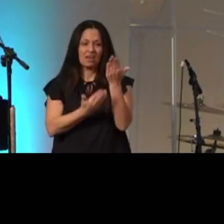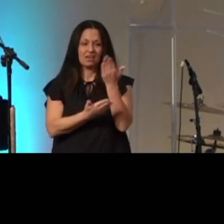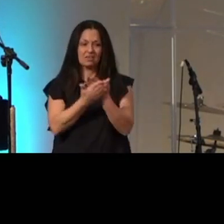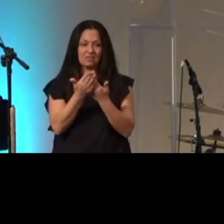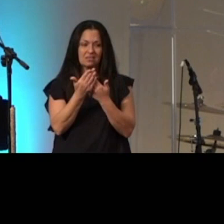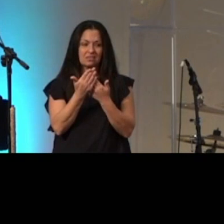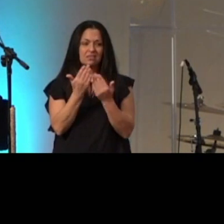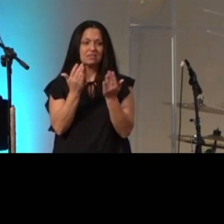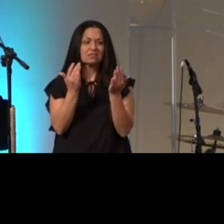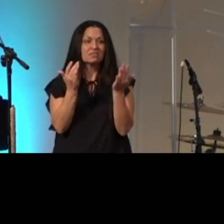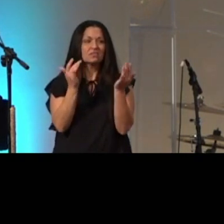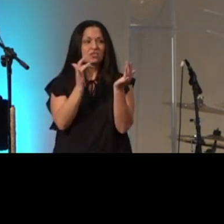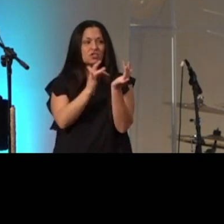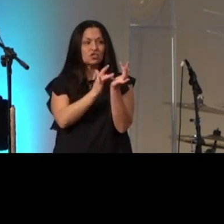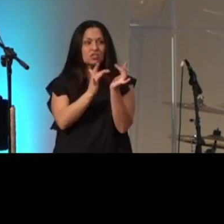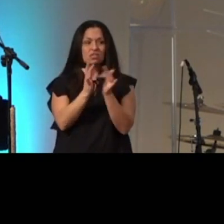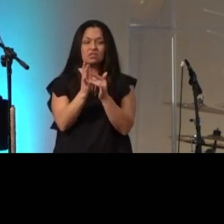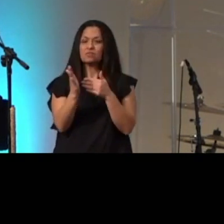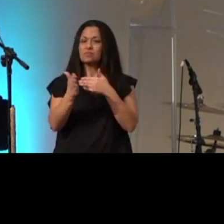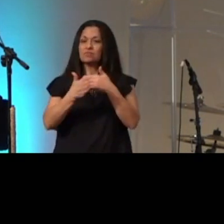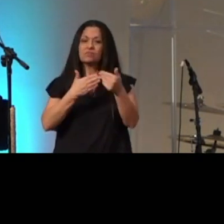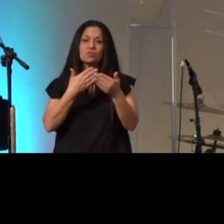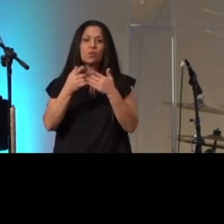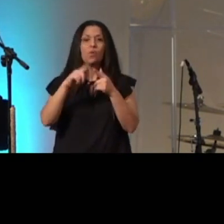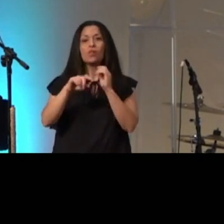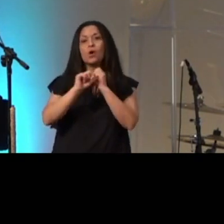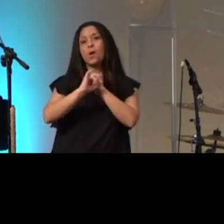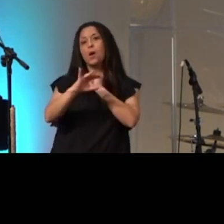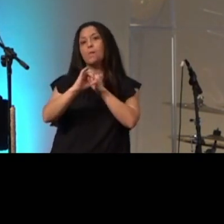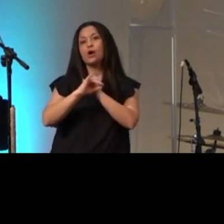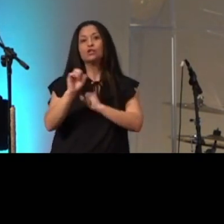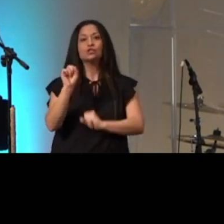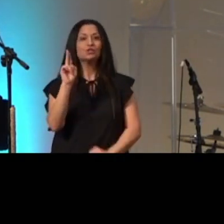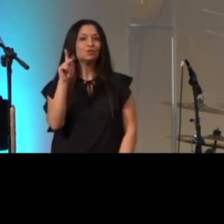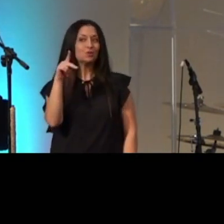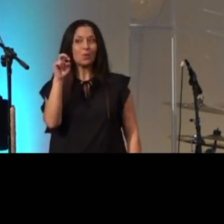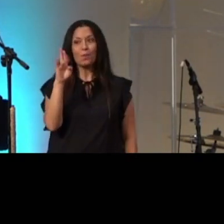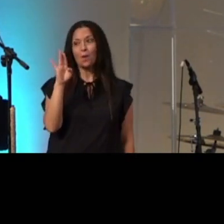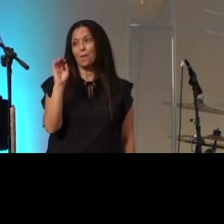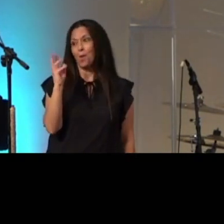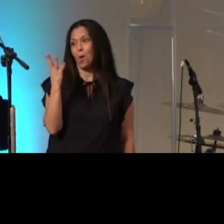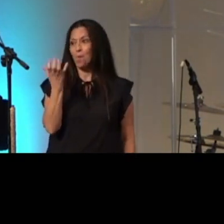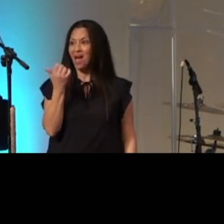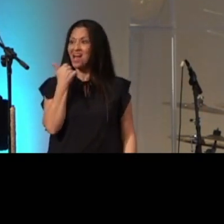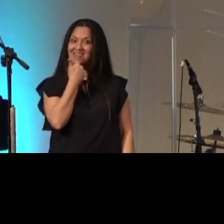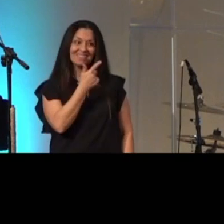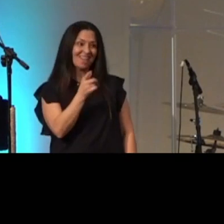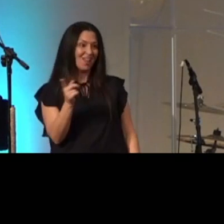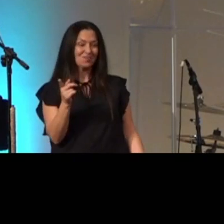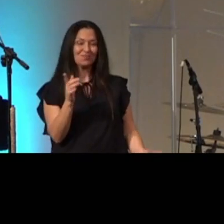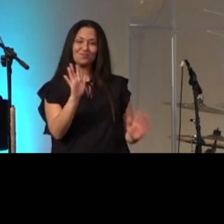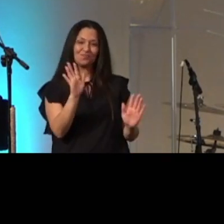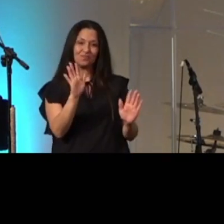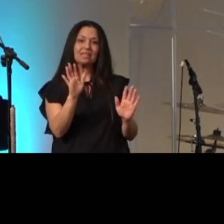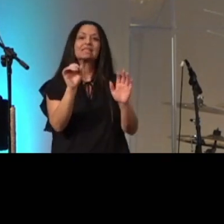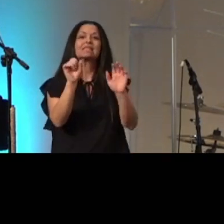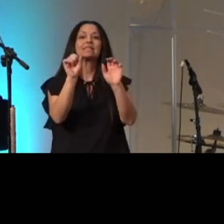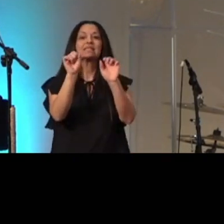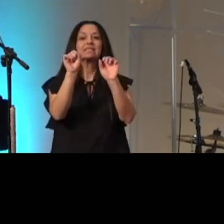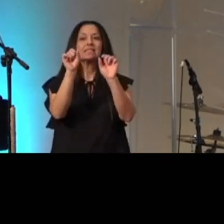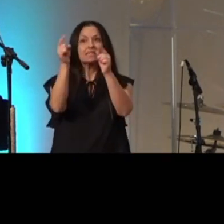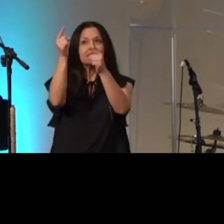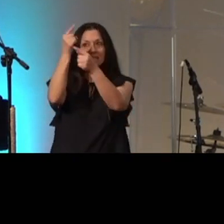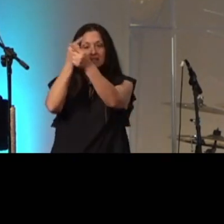Jesus despite what the commercials at the super bowl want to tell you came came